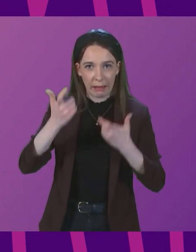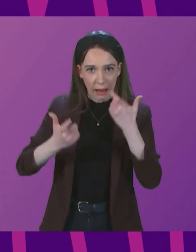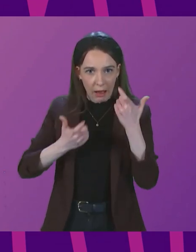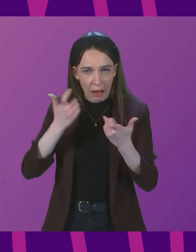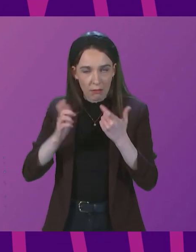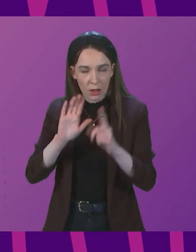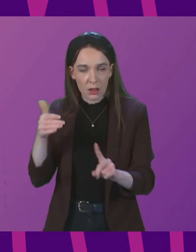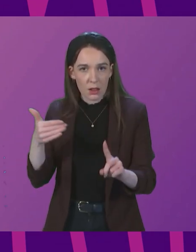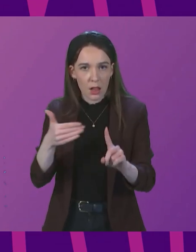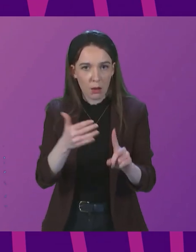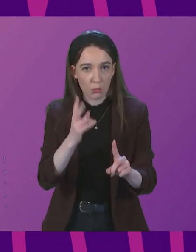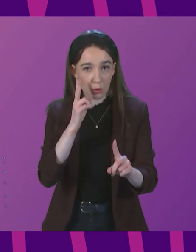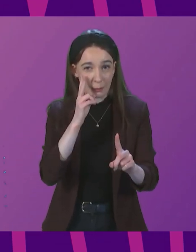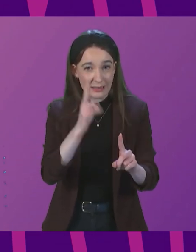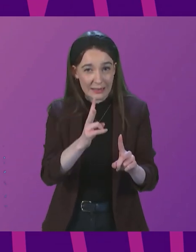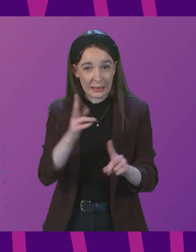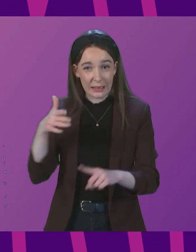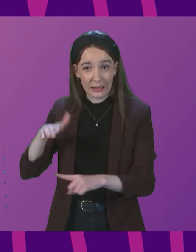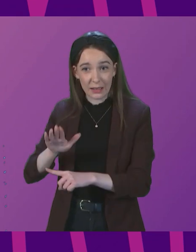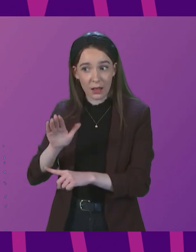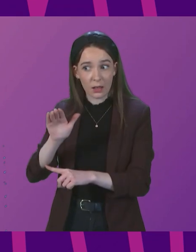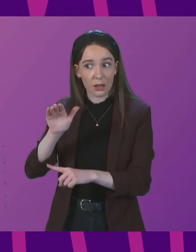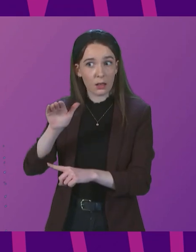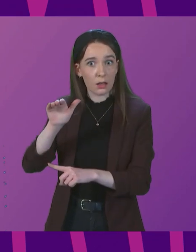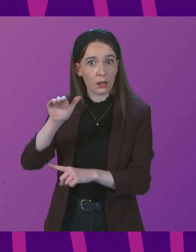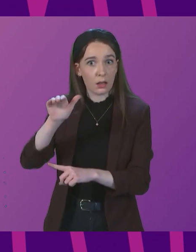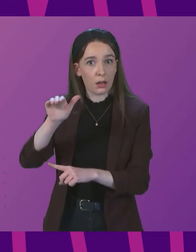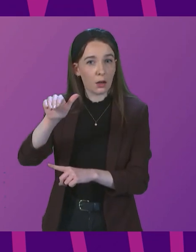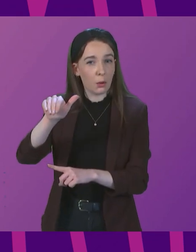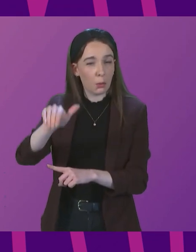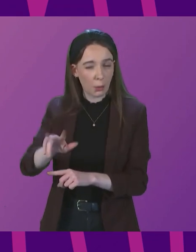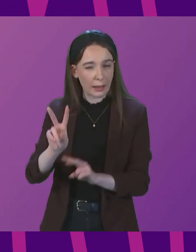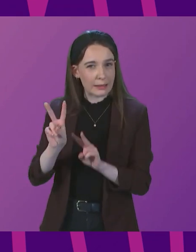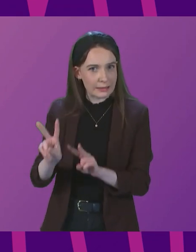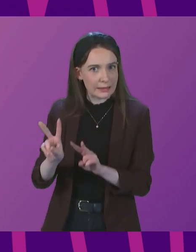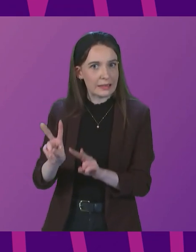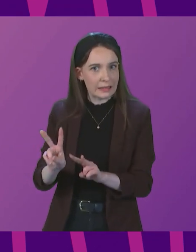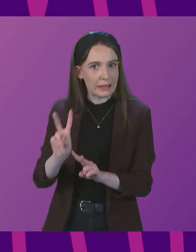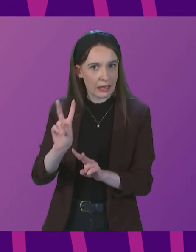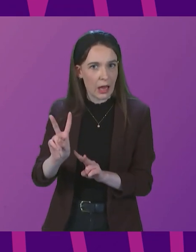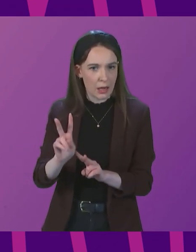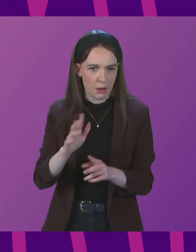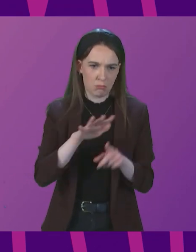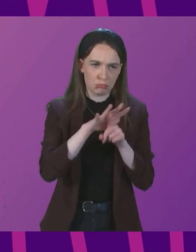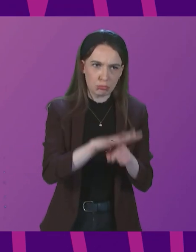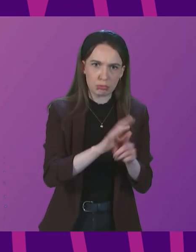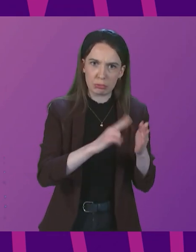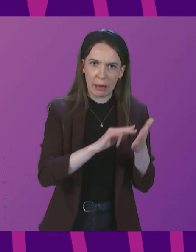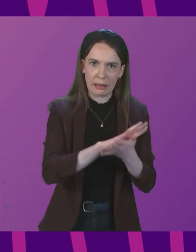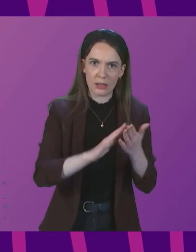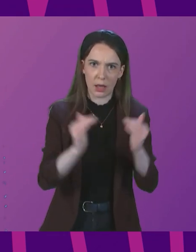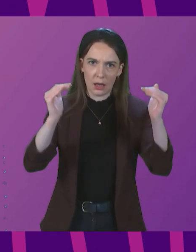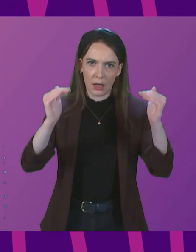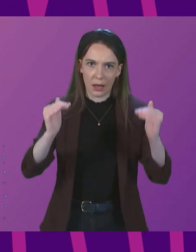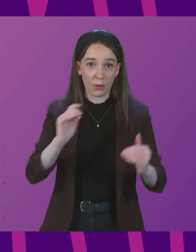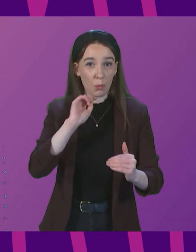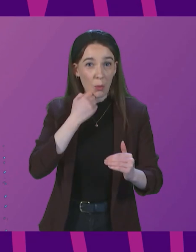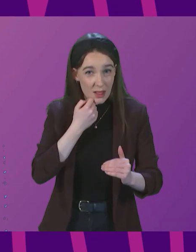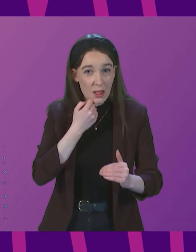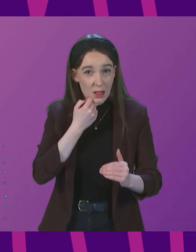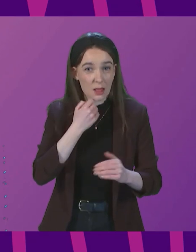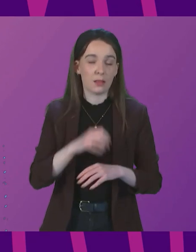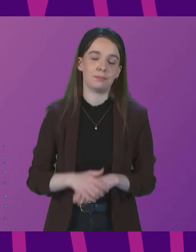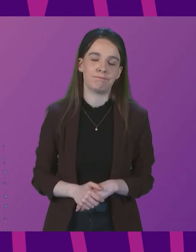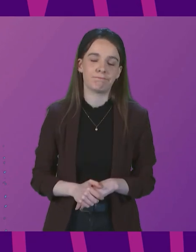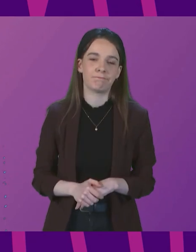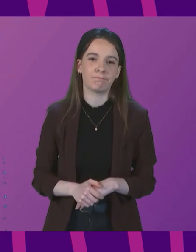to see that corner being turned so that that pressure, along with the other pressures in the NHS, will ease in the days ahead. Audrey Nicholl,